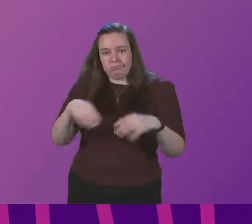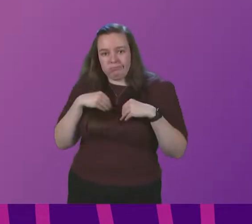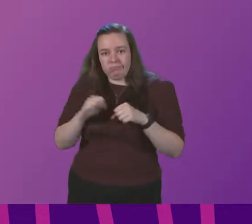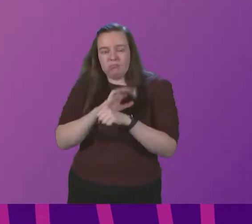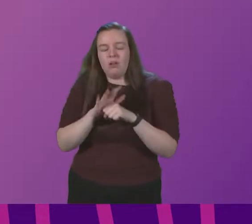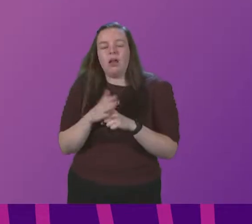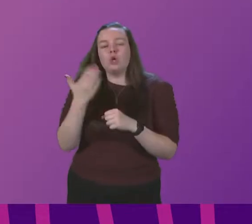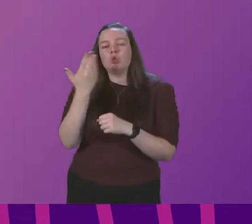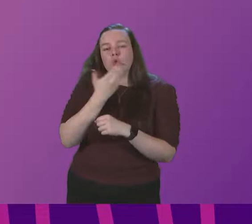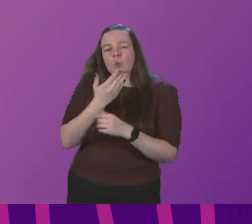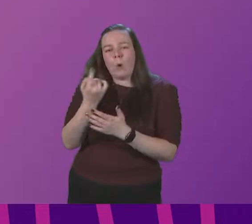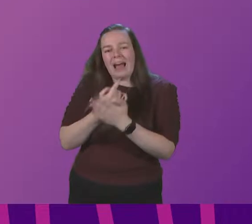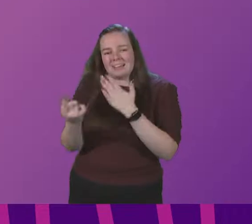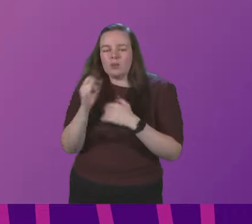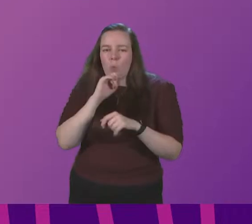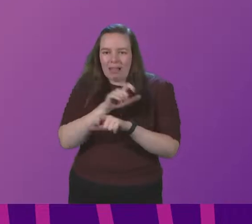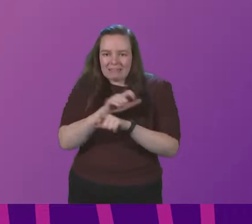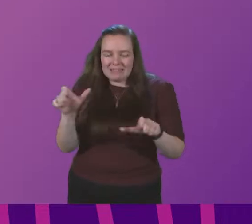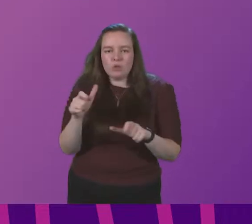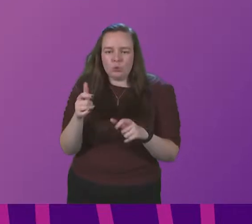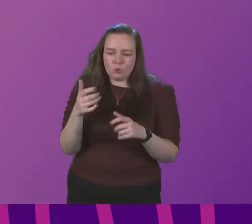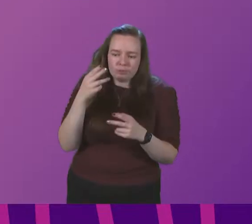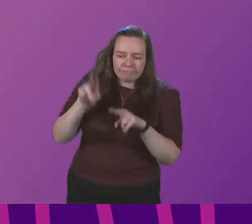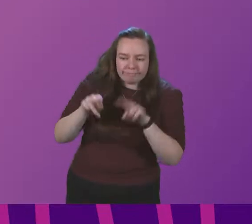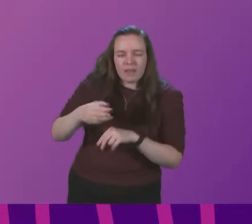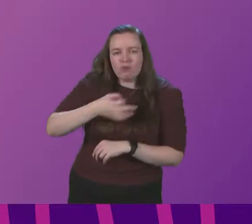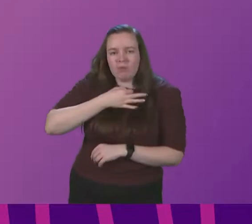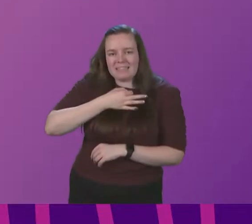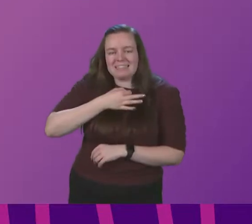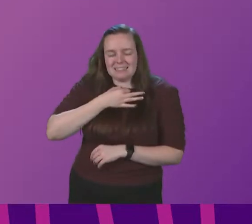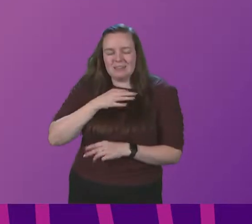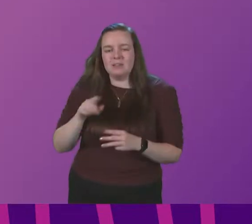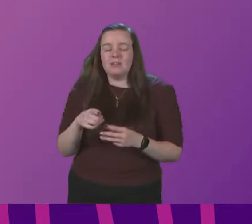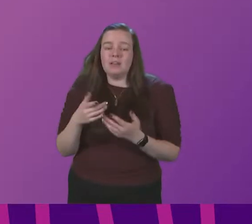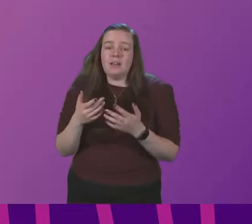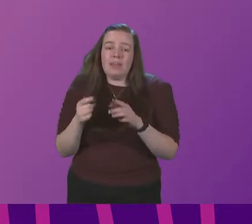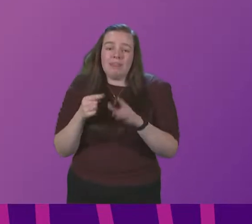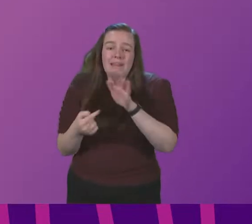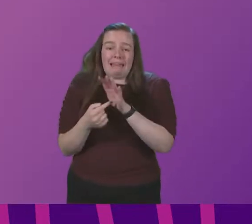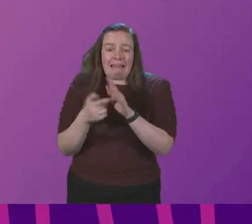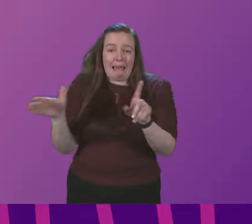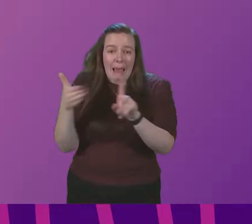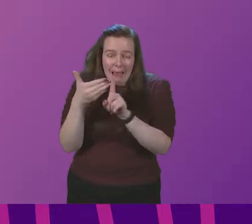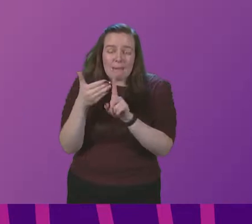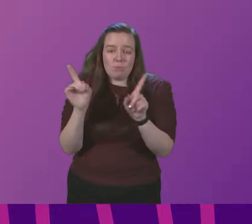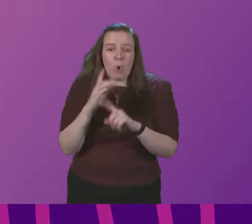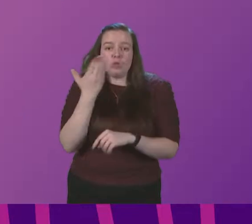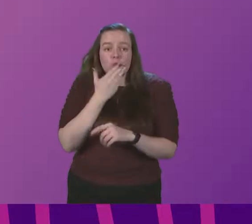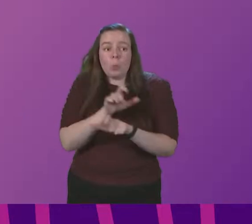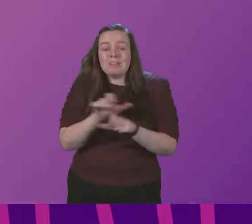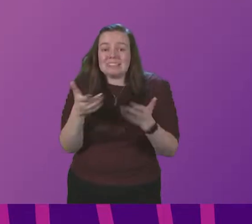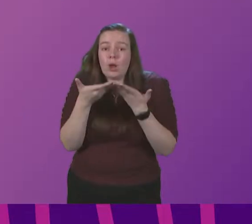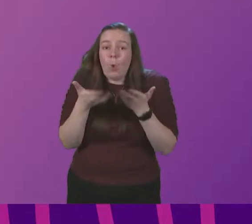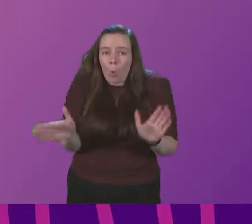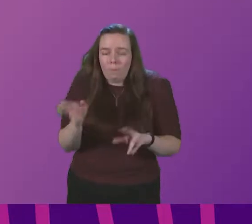school isolation will continue to be risk-based. More generally, a key aim is to ensure that schools stay open, if at all